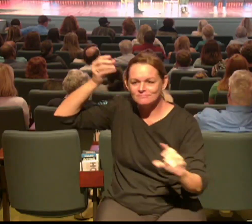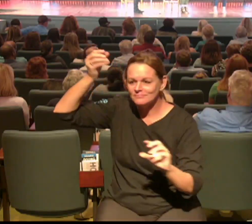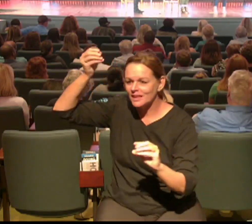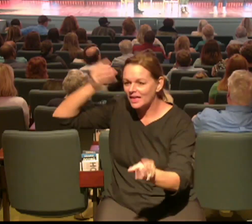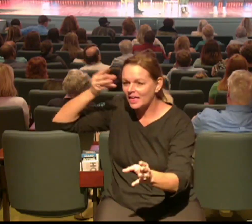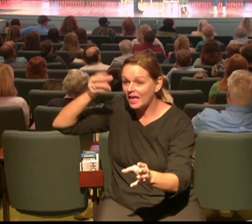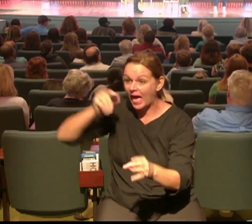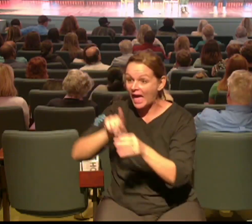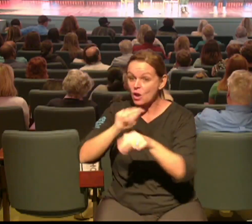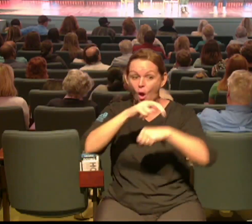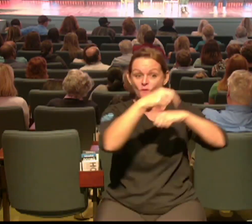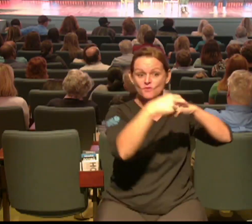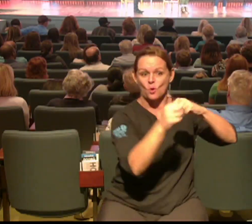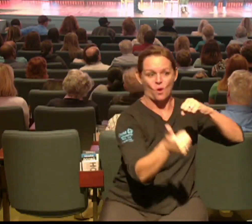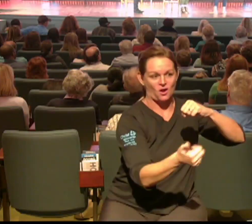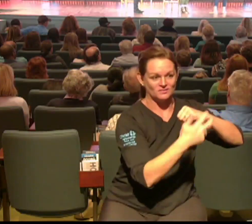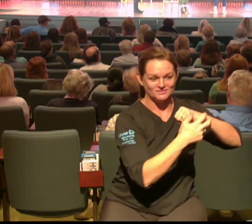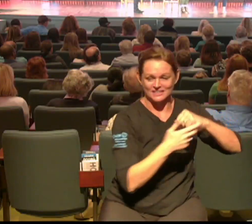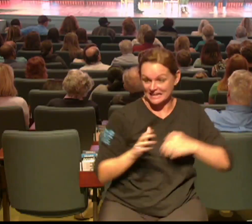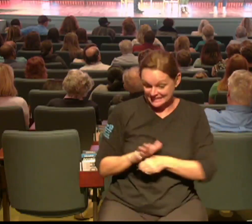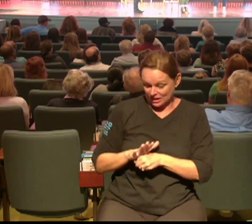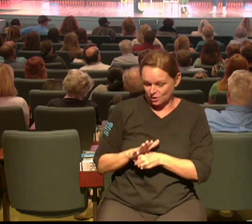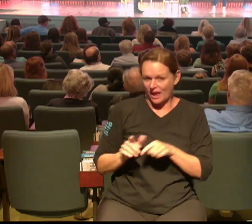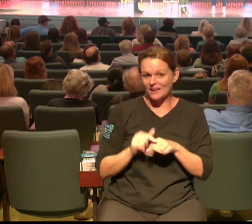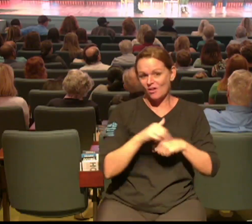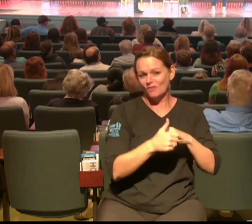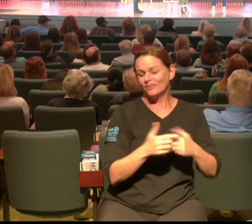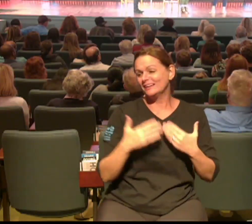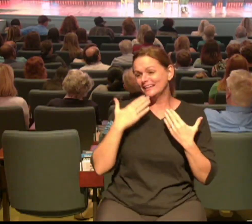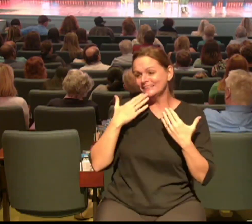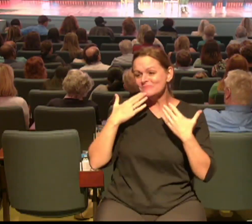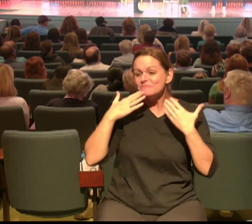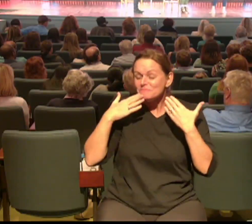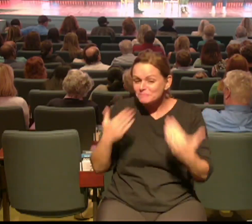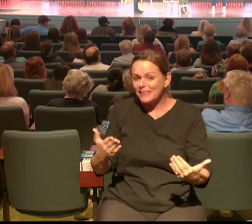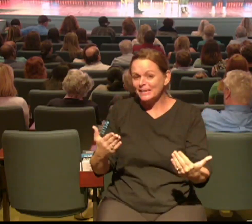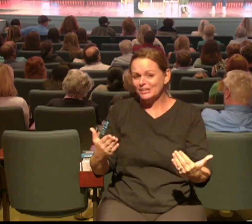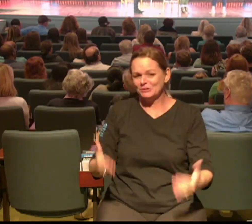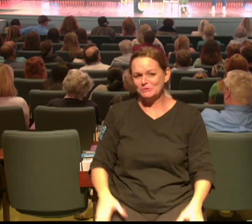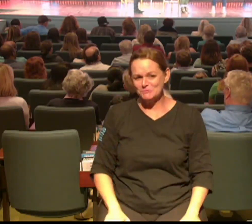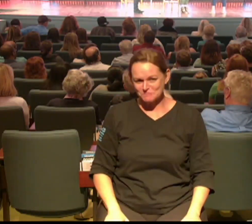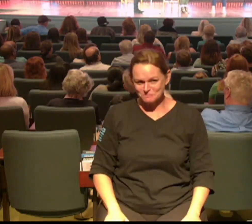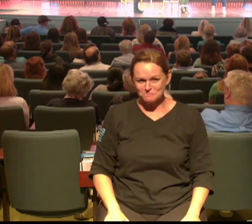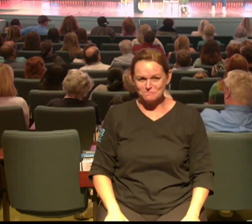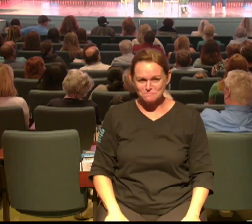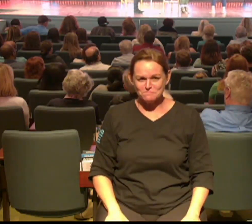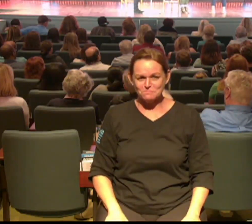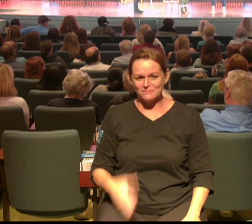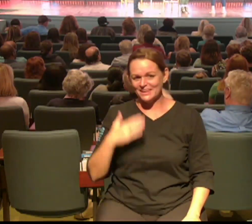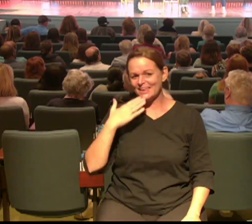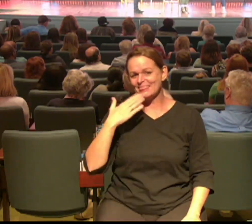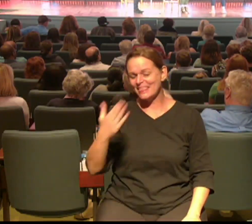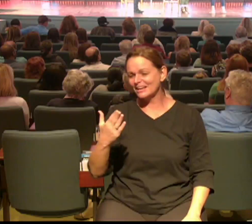thank you thank you for loving God